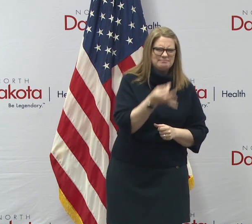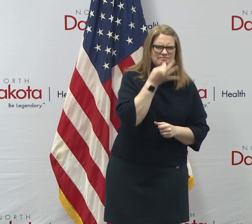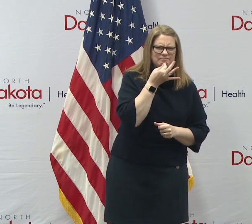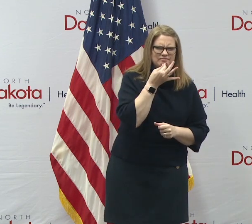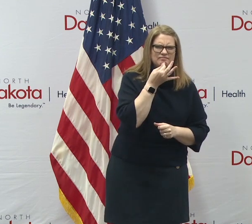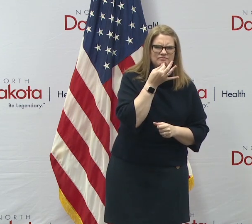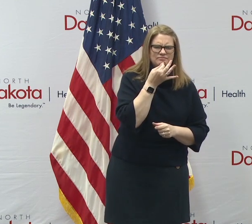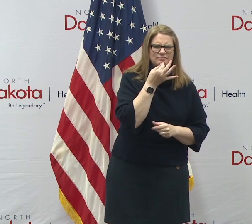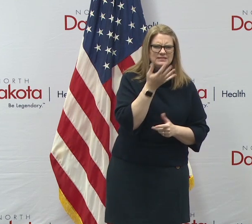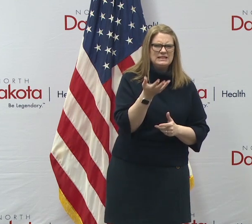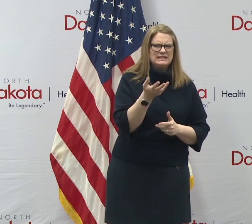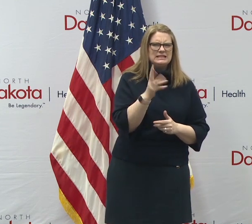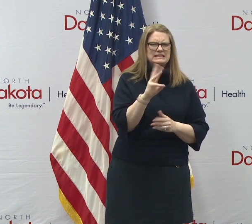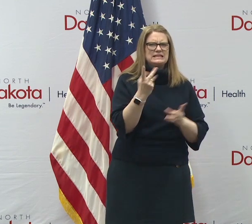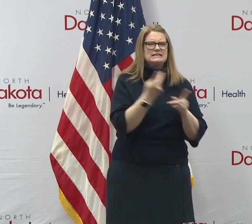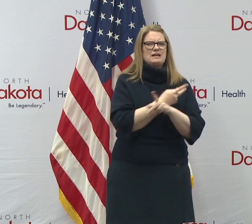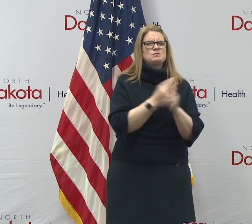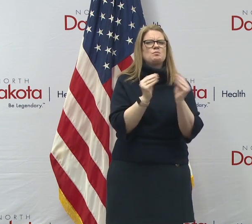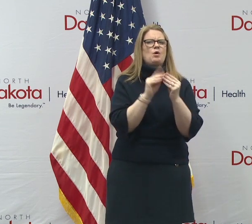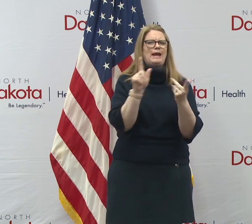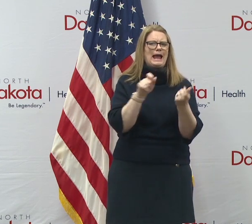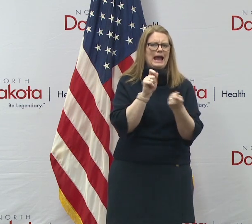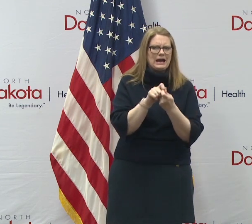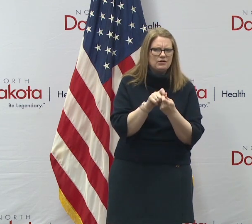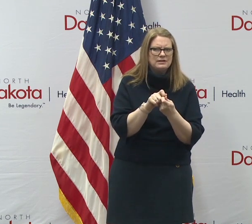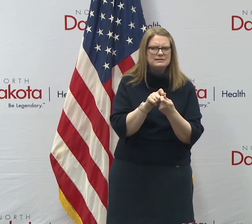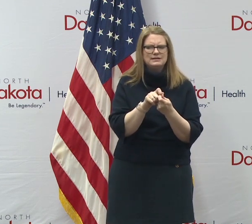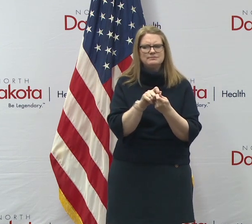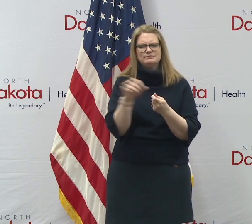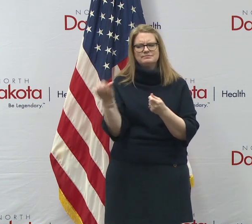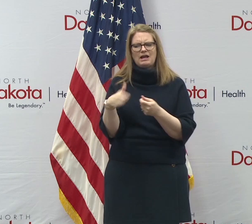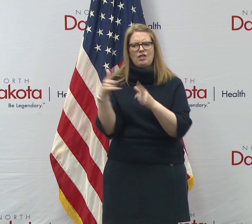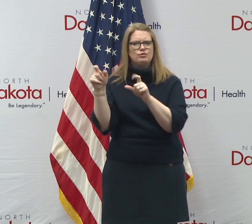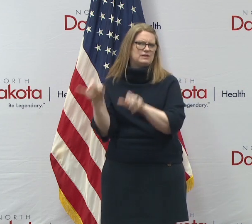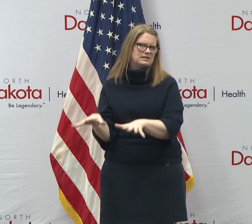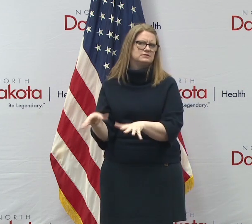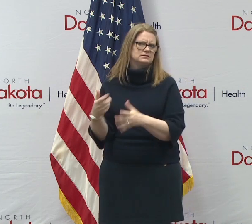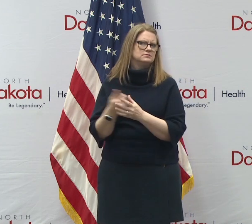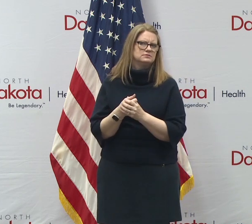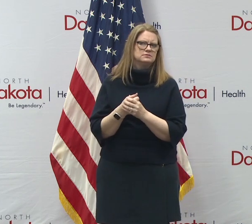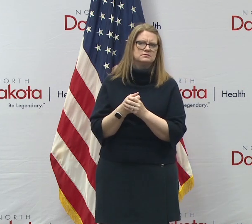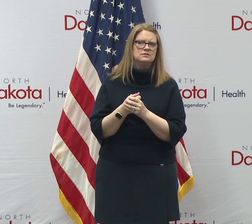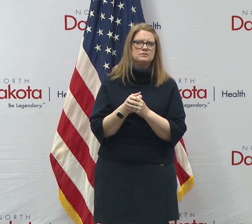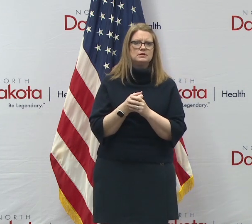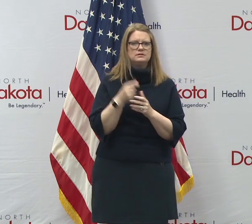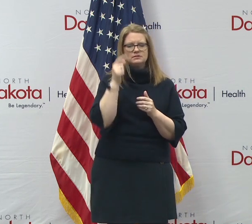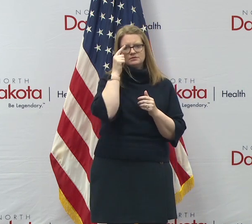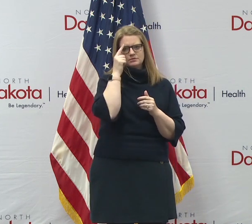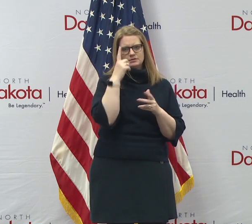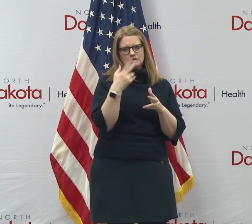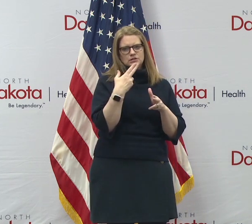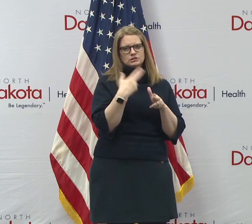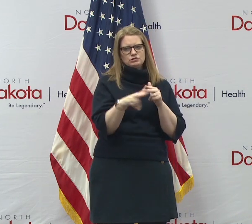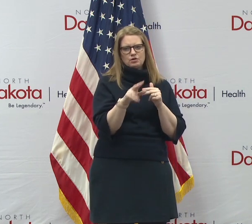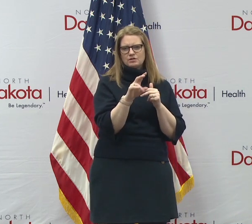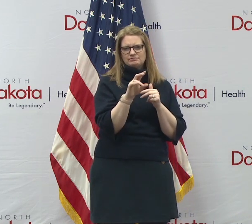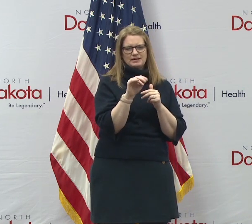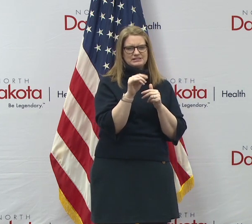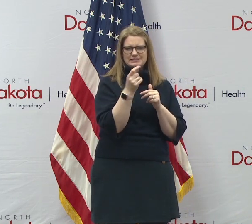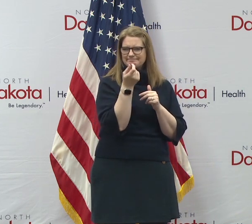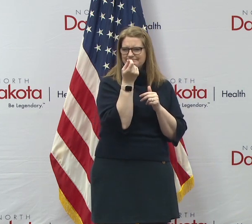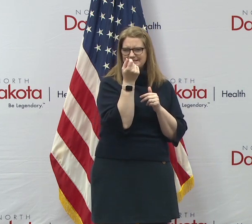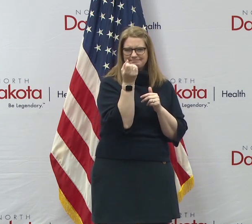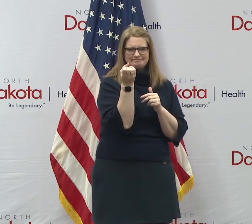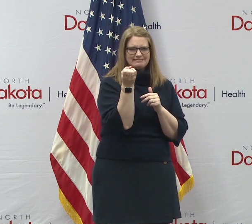much as six times more accurate than some of the other tests in terms of the amount of, and it takes very little viral load to be able to,